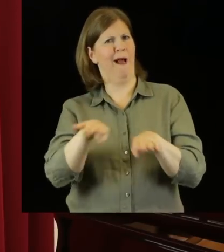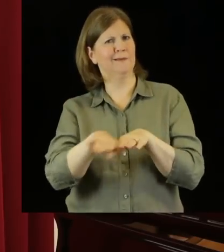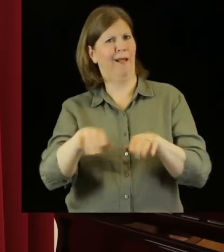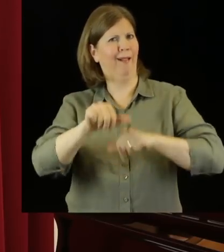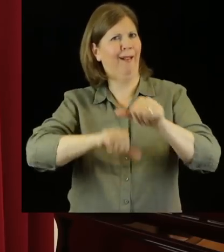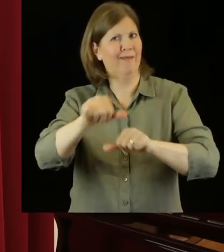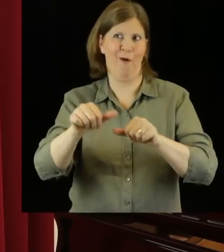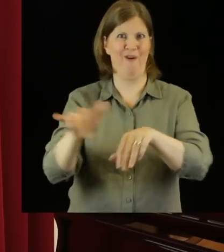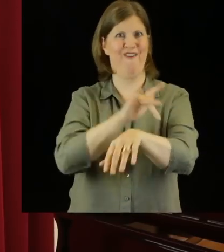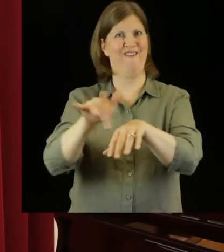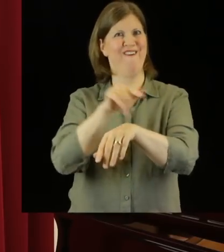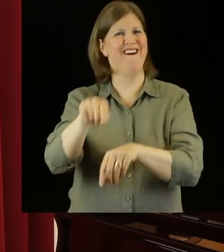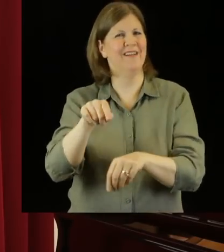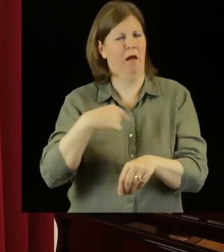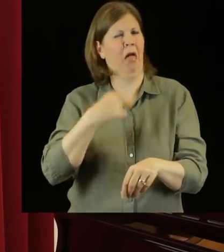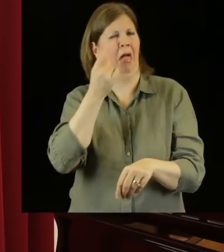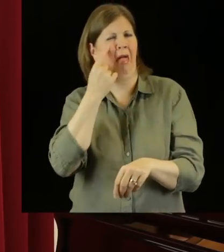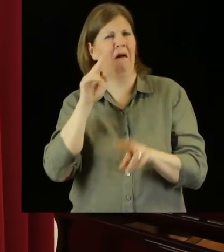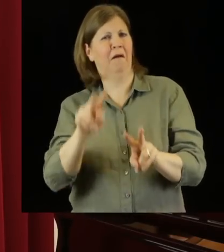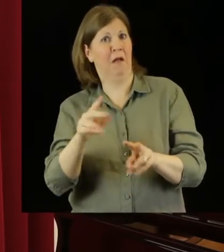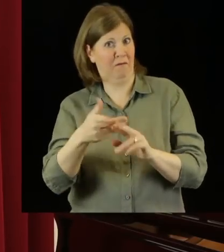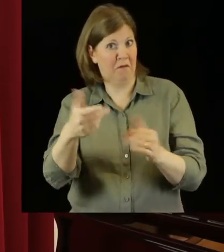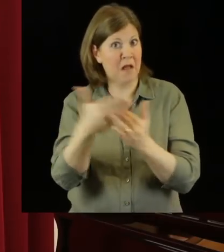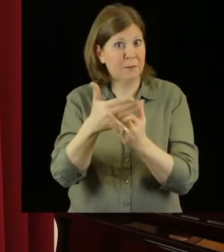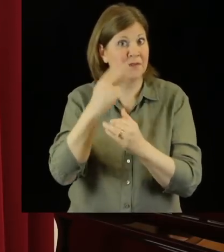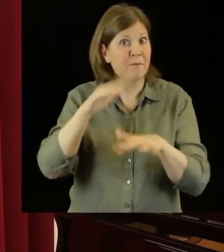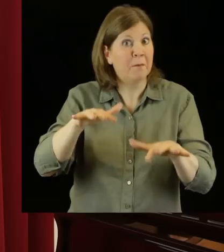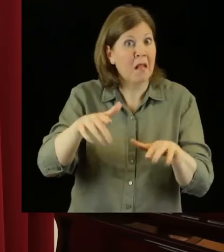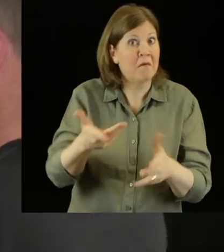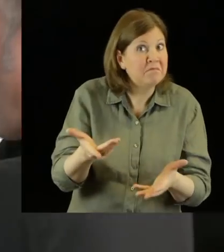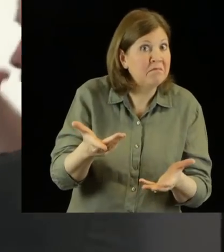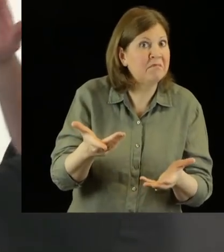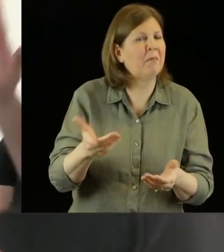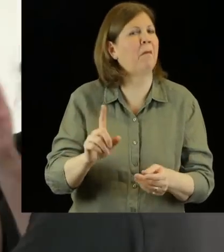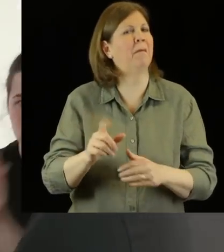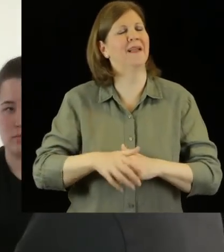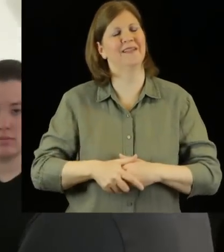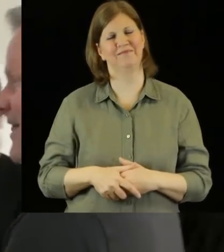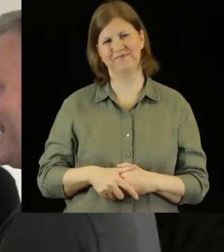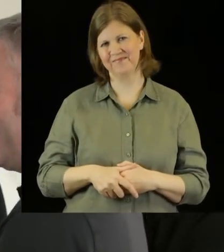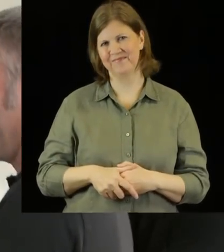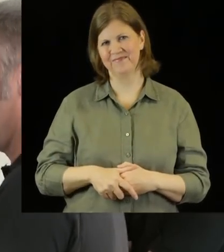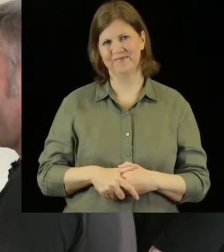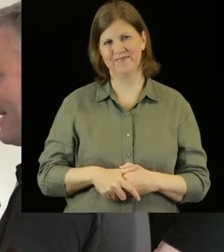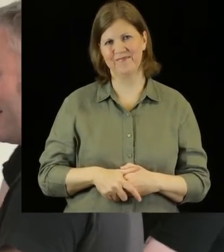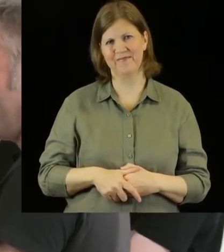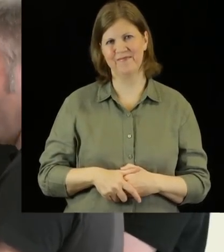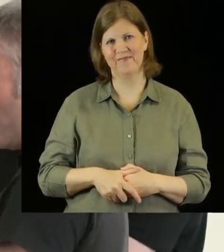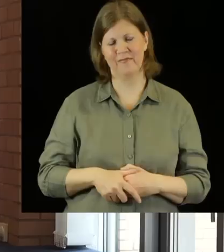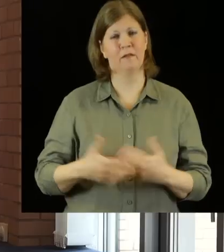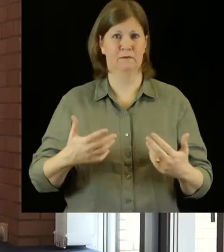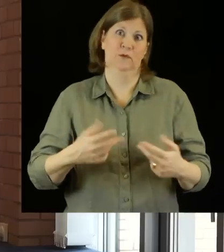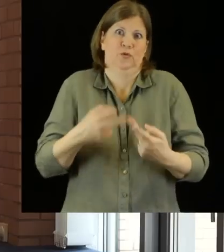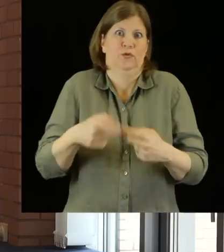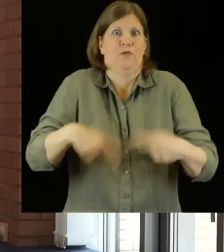and having a look if it's accessible for deaf people or not. Another challenge,